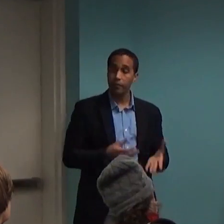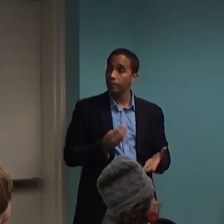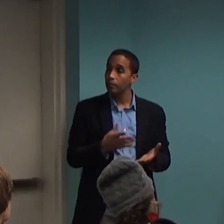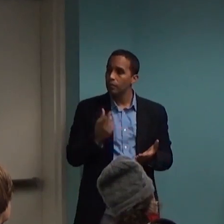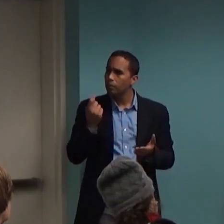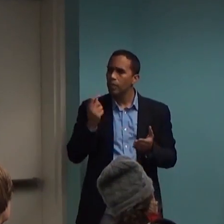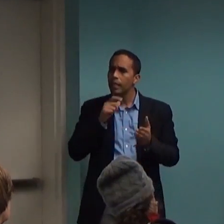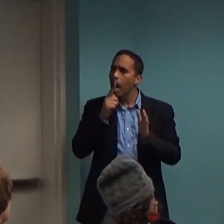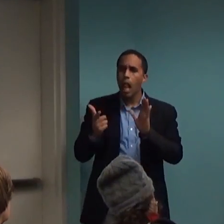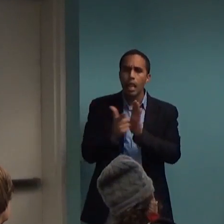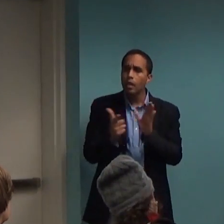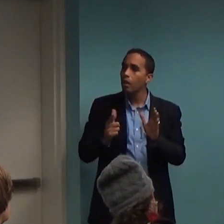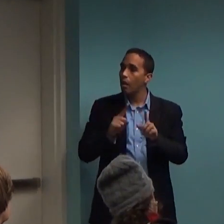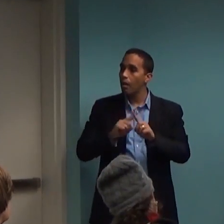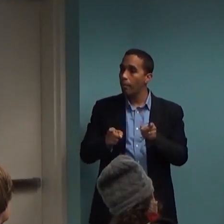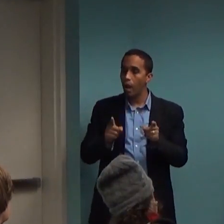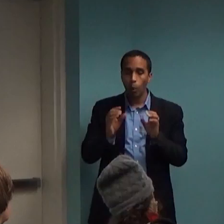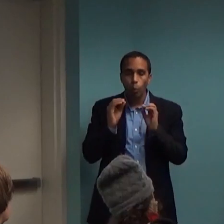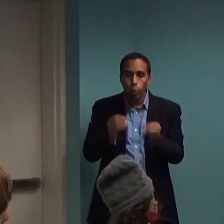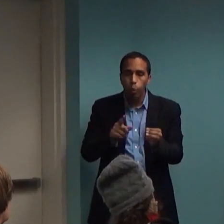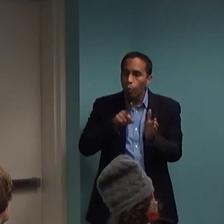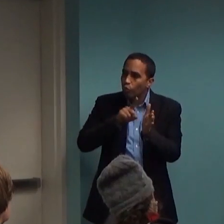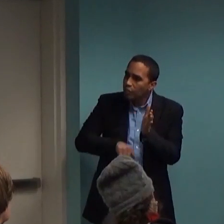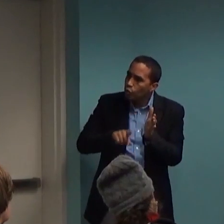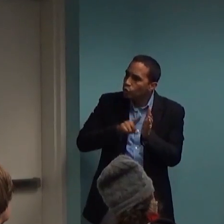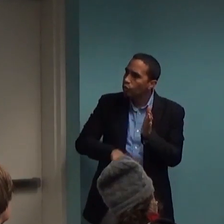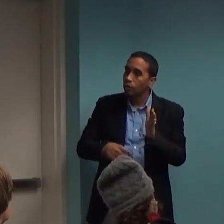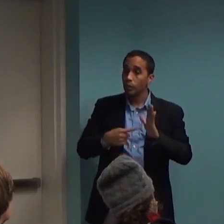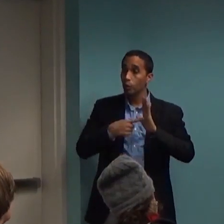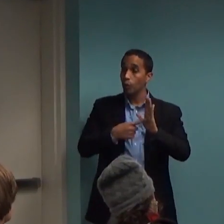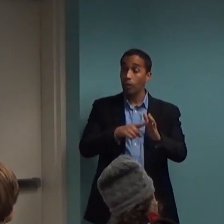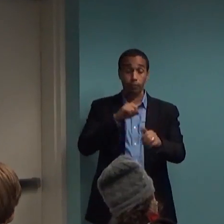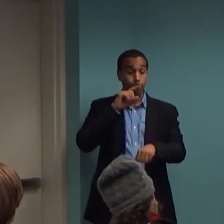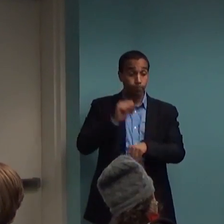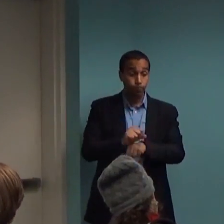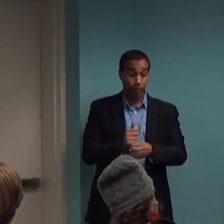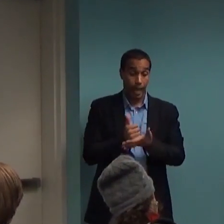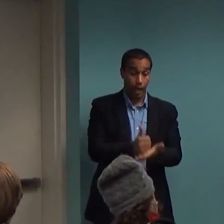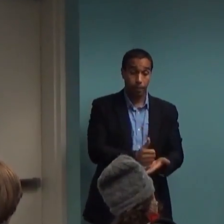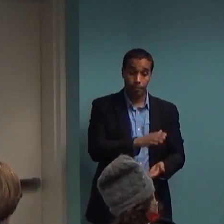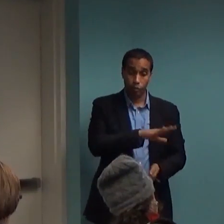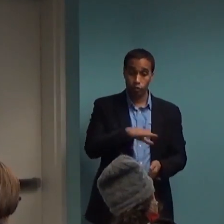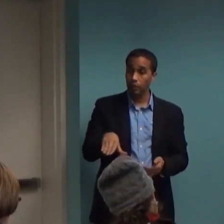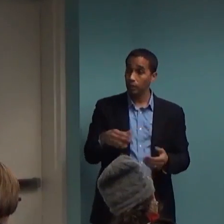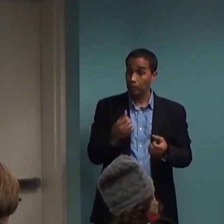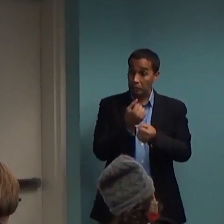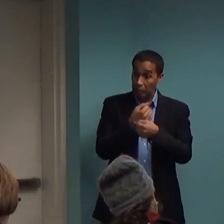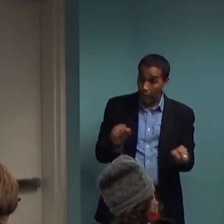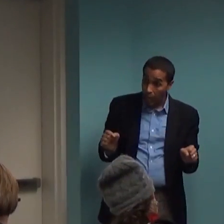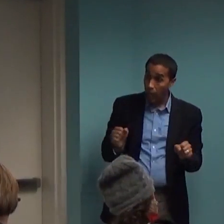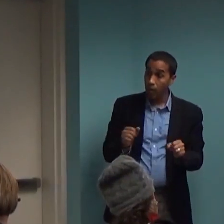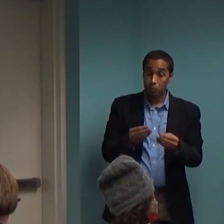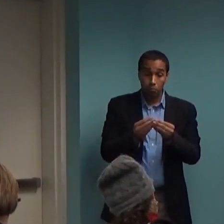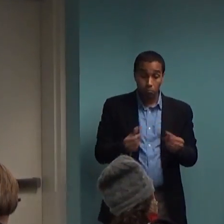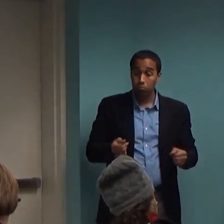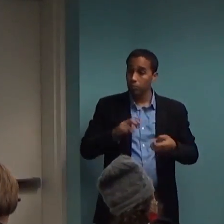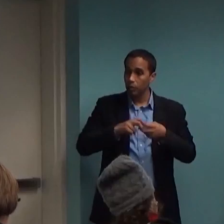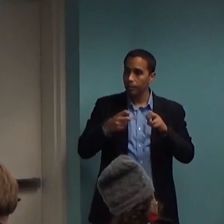through research proven or demonstrated to be helpful for the problem. And so, in many states, this has led